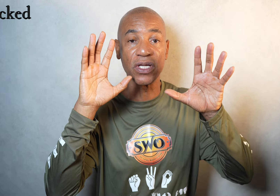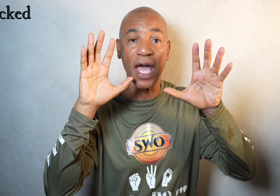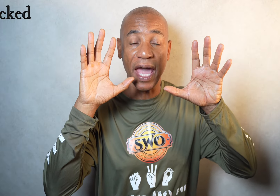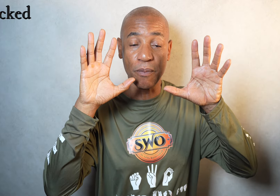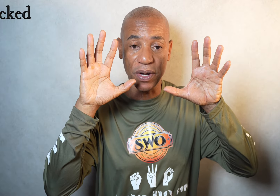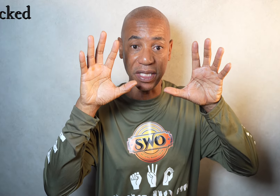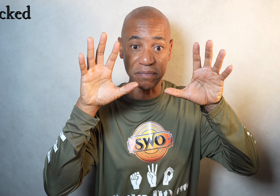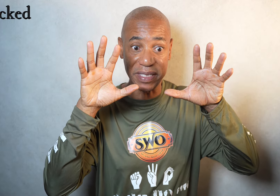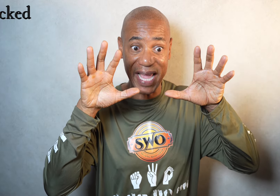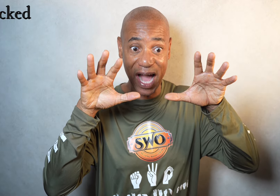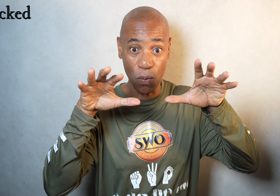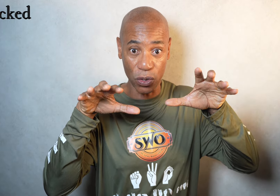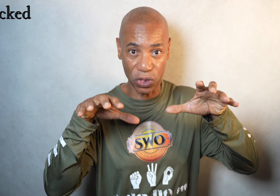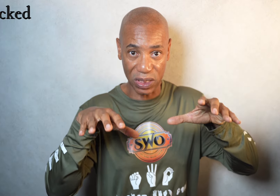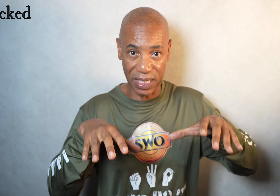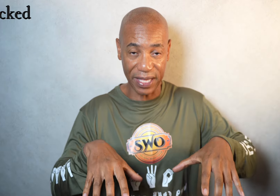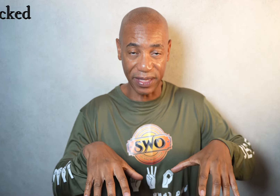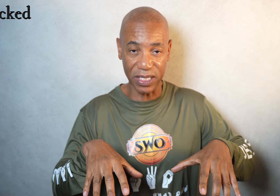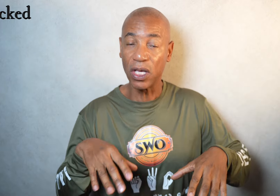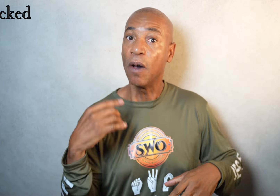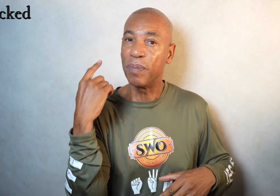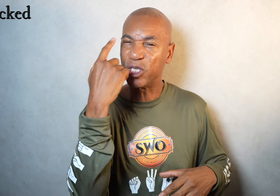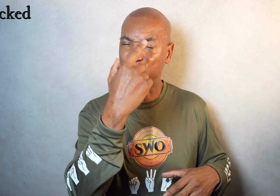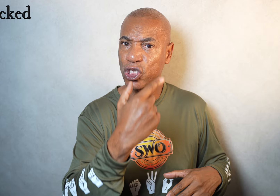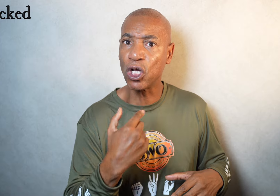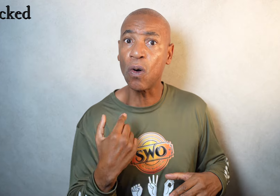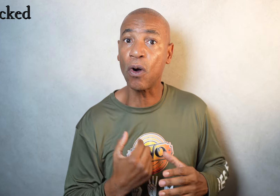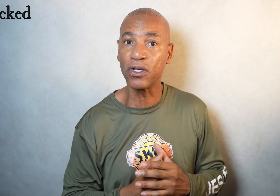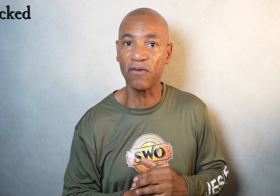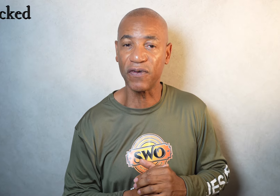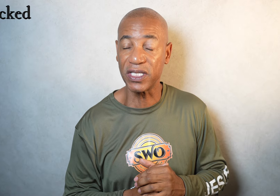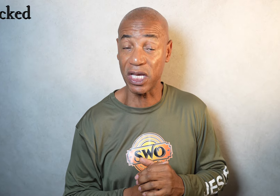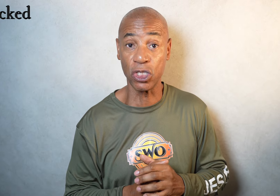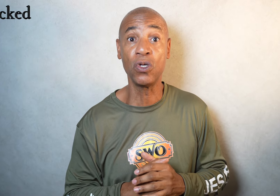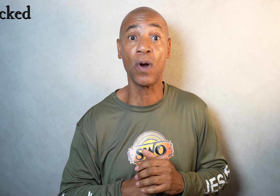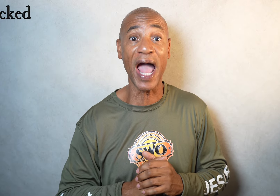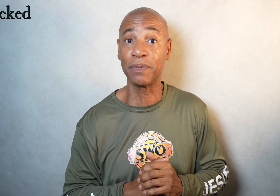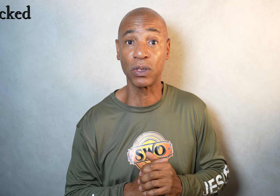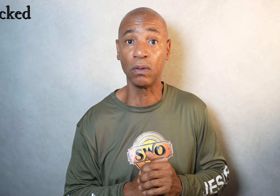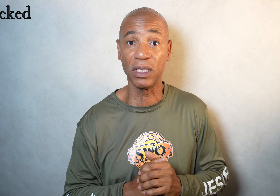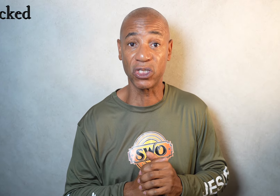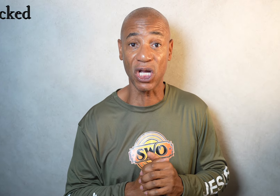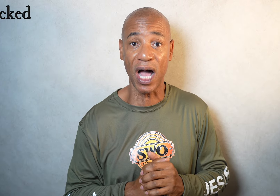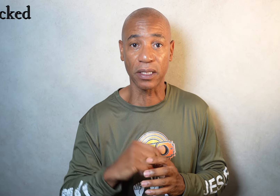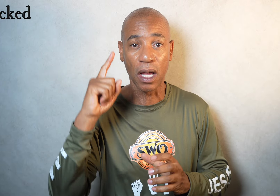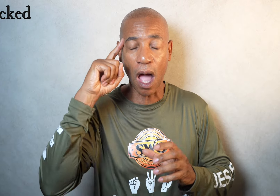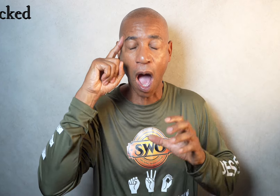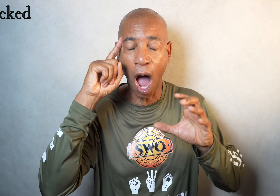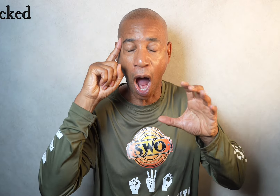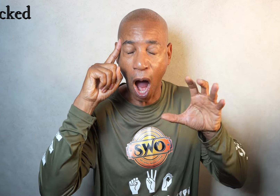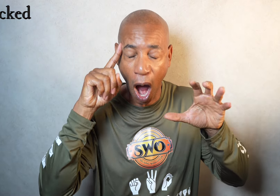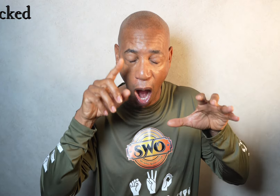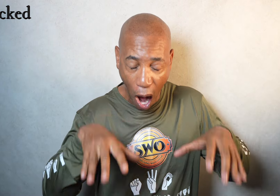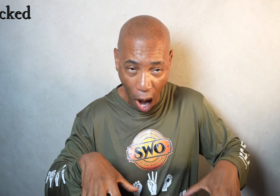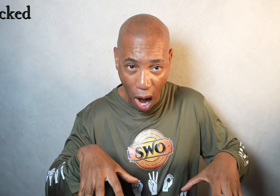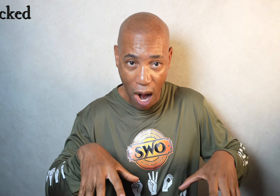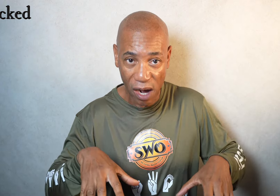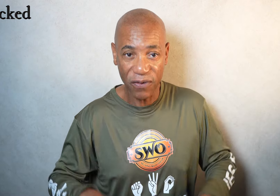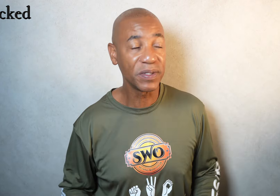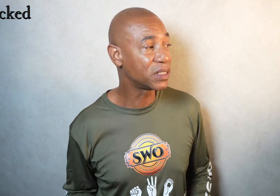and bring them downwards, just like this. But show on your face that you are absolutely shocked. From the